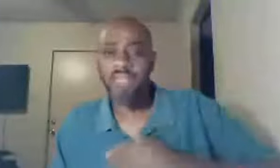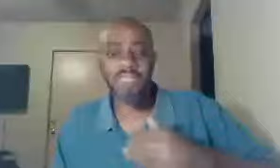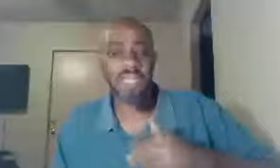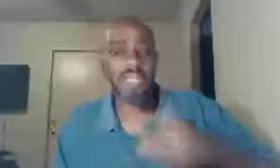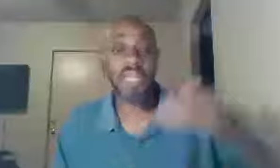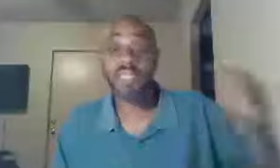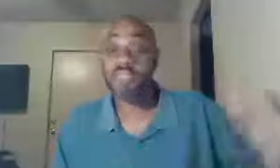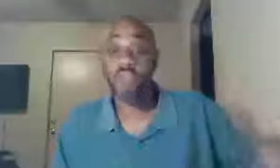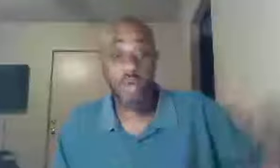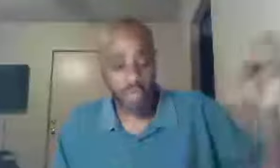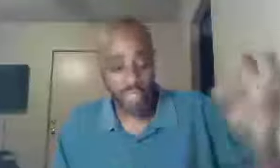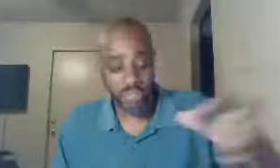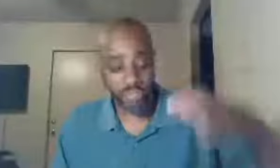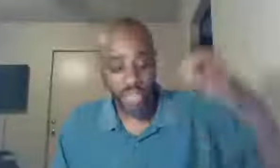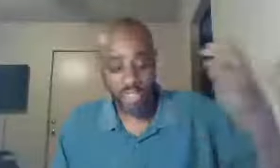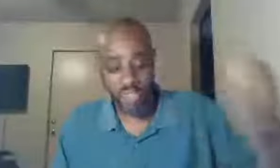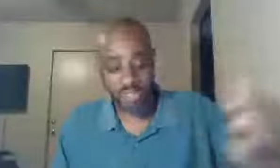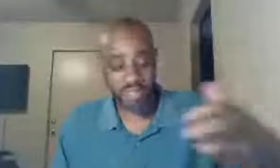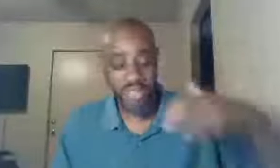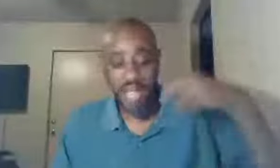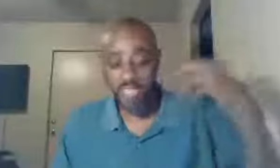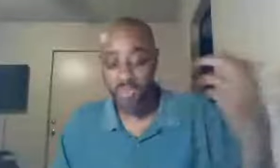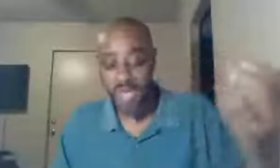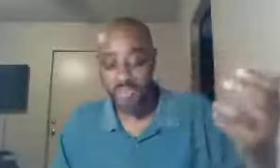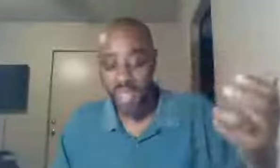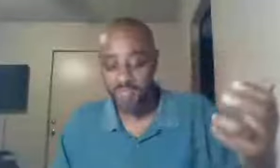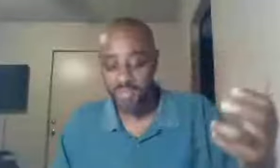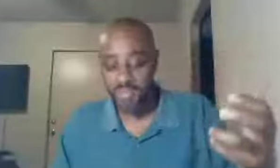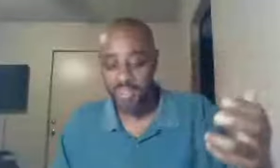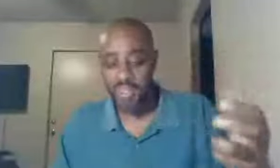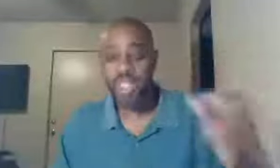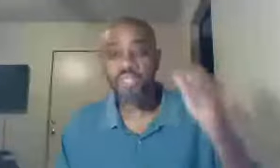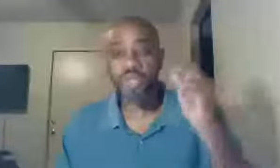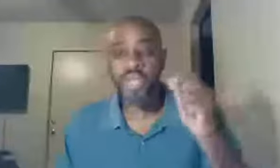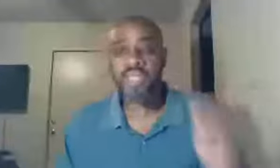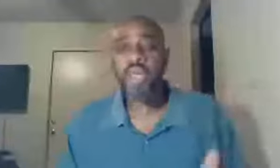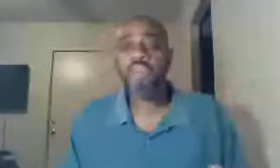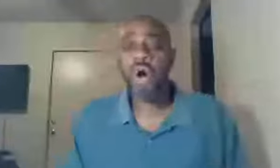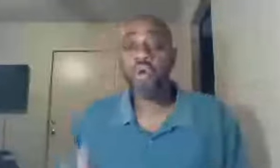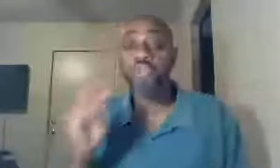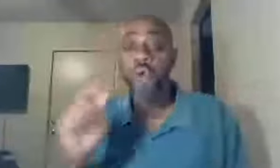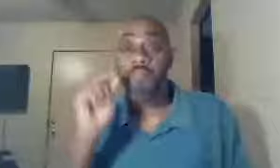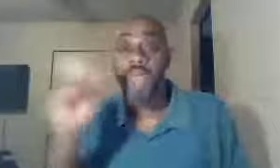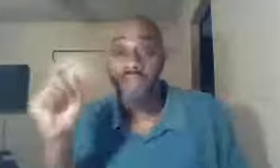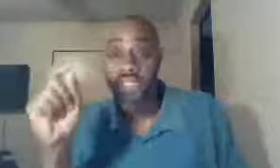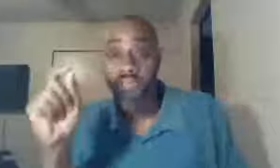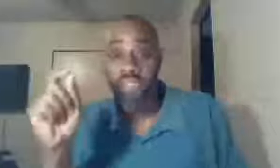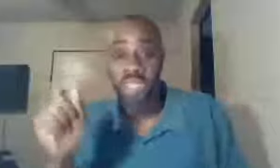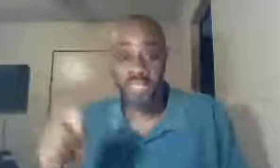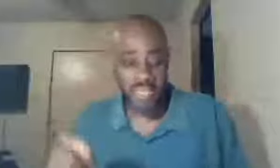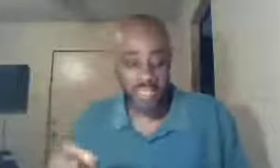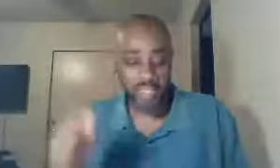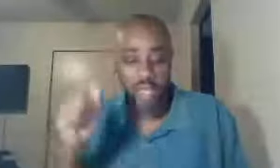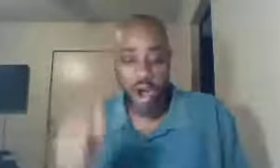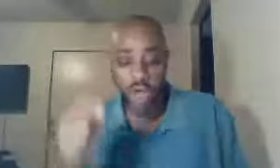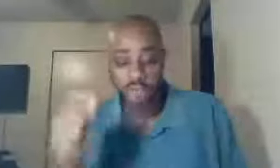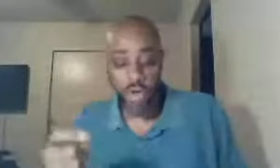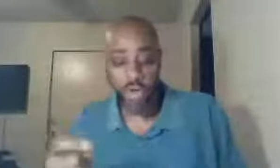17, in this world, lust of the flesh, lust of the eyes, pride of life, so then, those who are perishing, verse 18, are those,